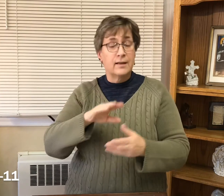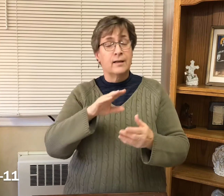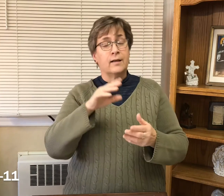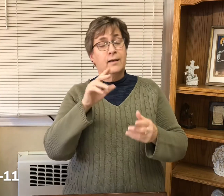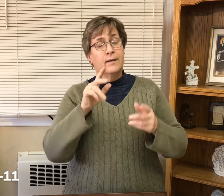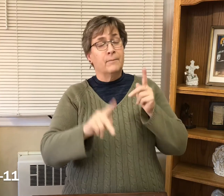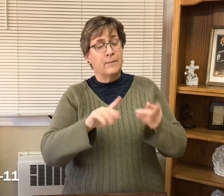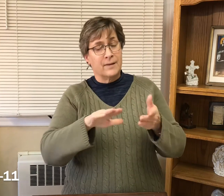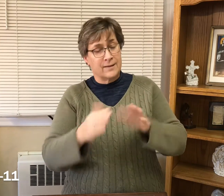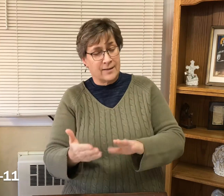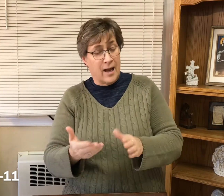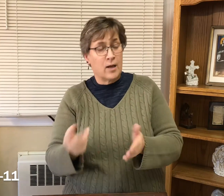The dead are raised.